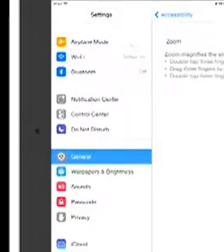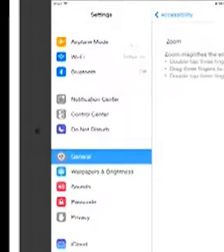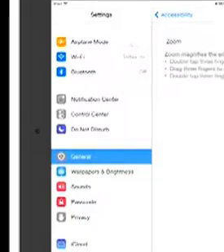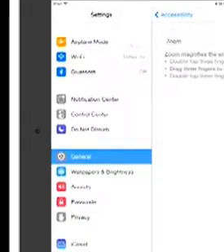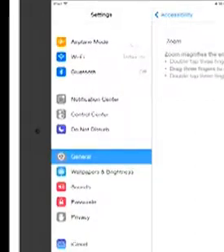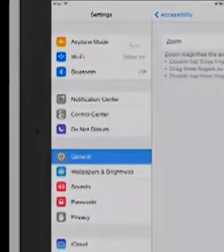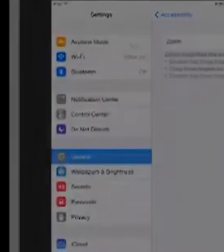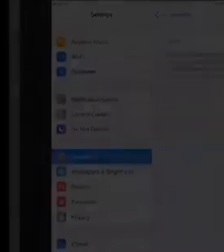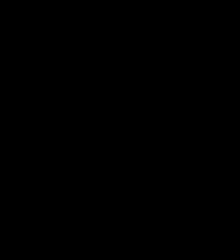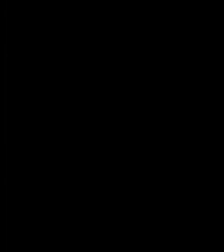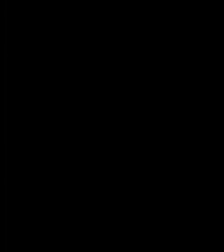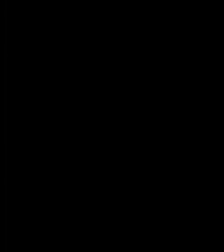...we'll show you a of and In If